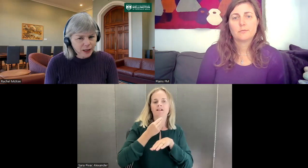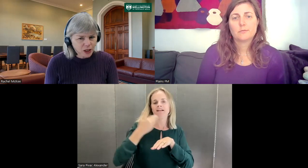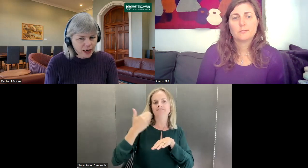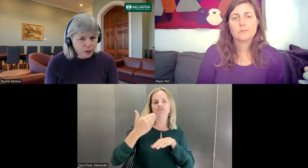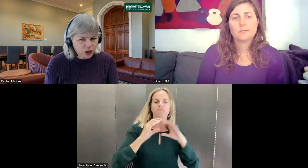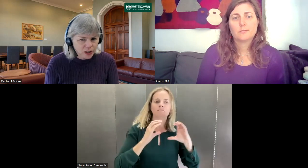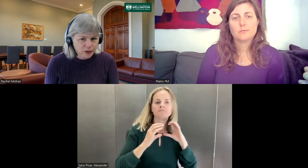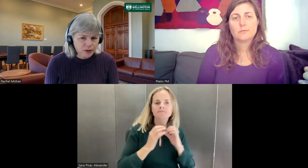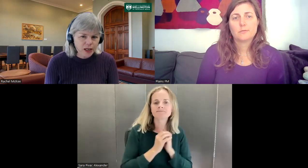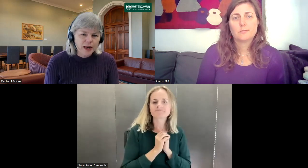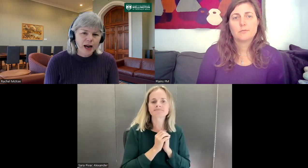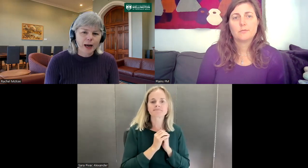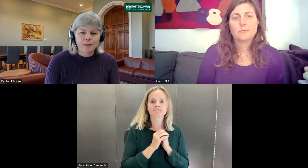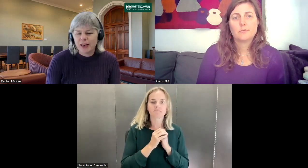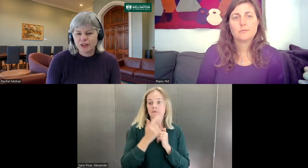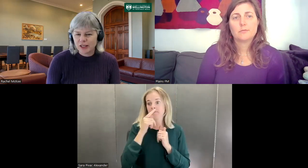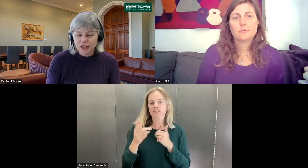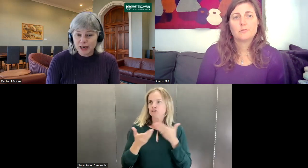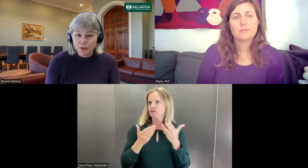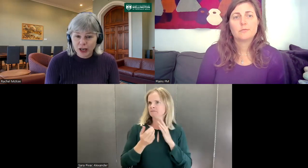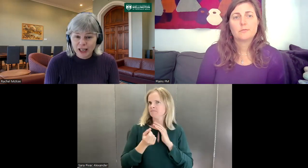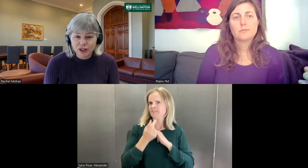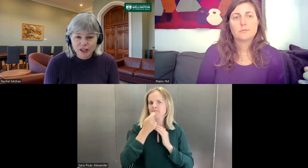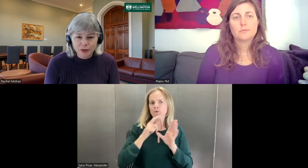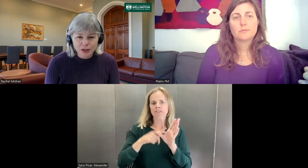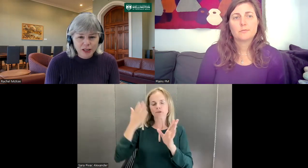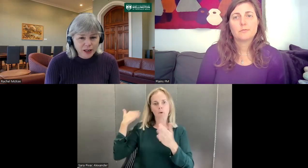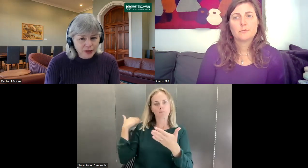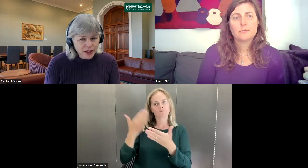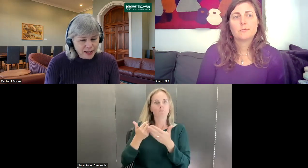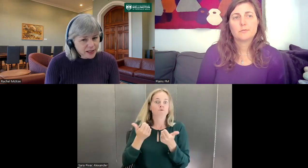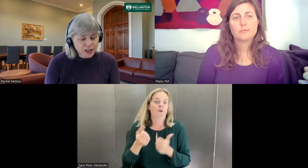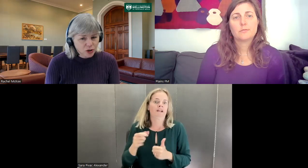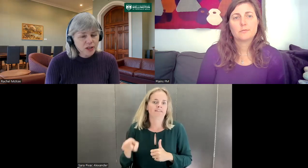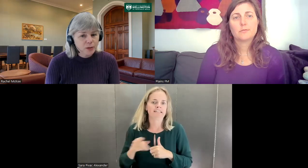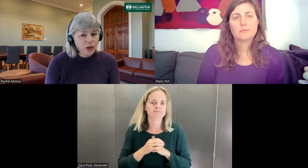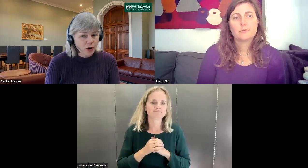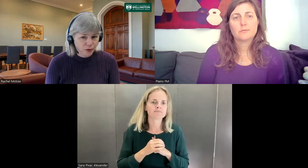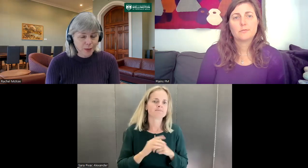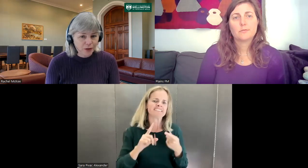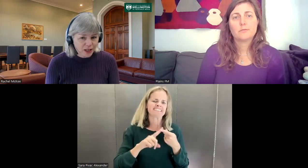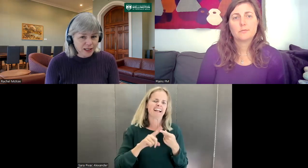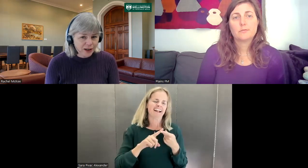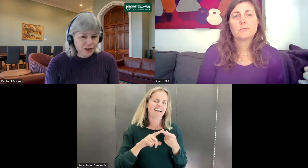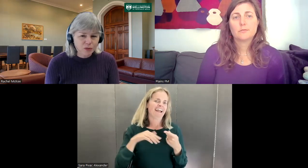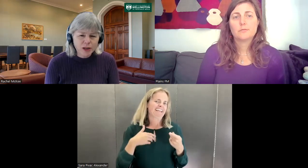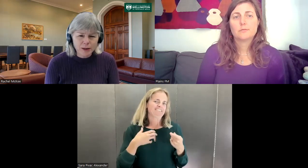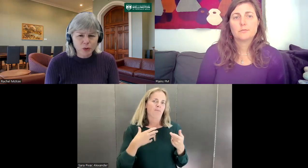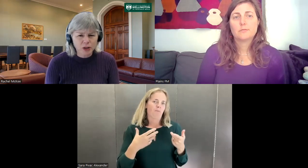sign language skills and just everyday communication skills that that service has been going for a number of years now. it's really important.